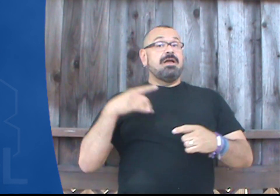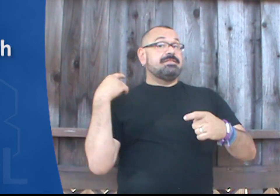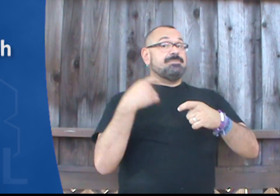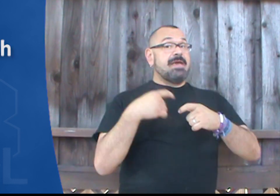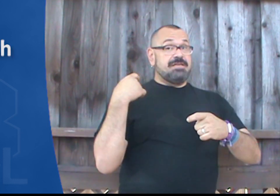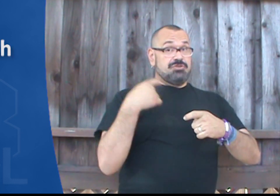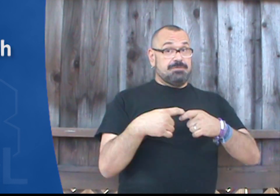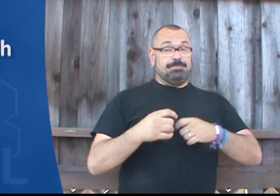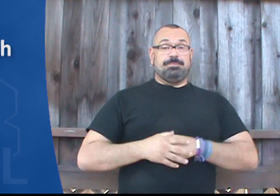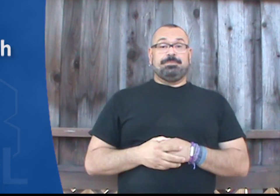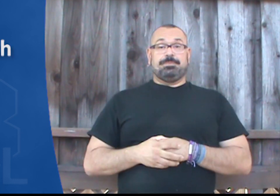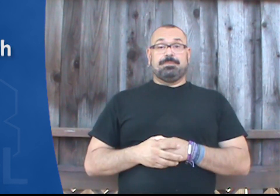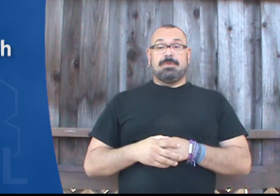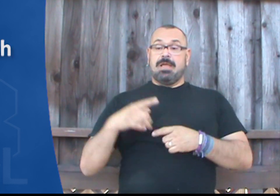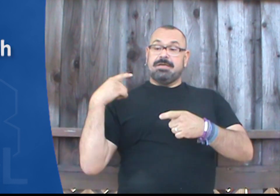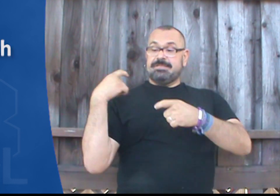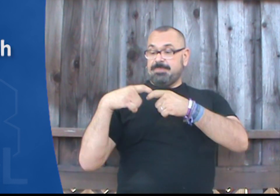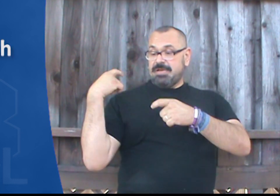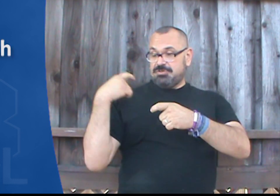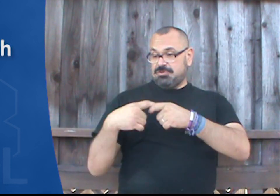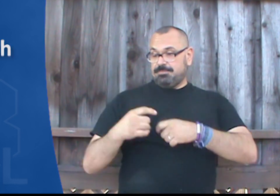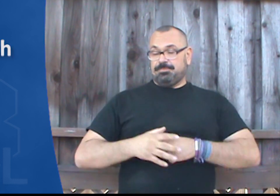Spanish. Spanish. French.